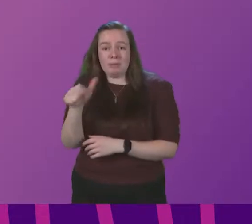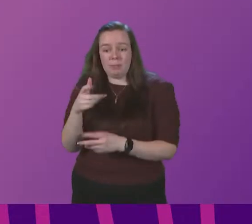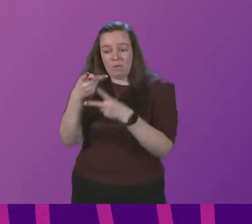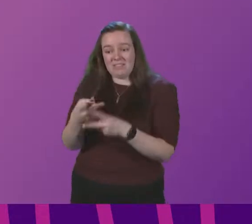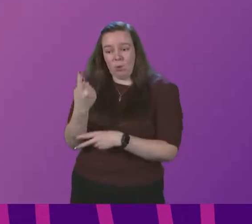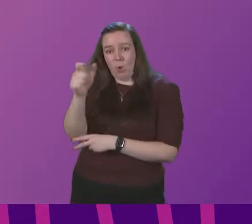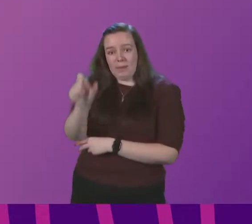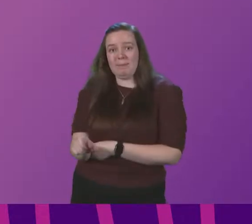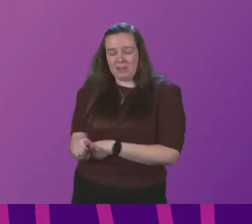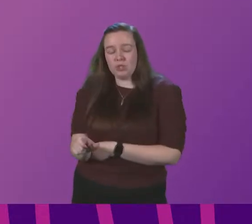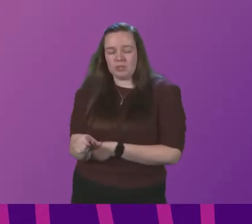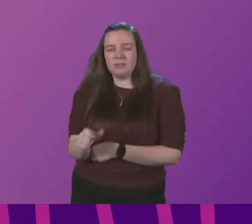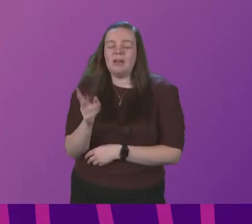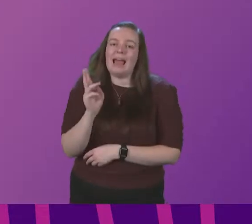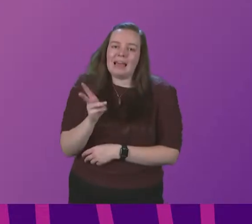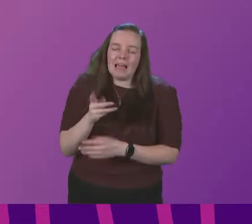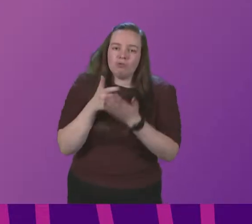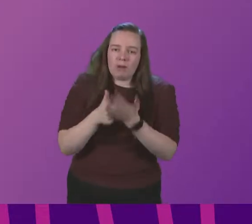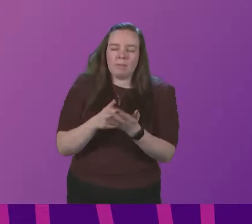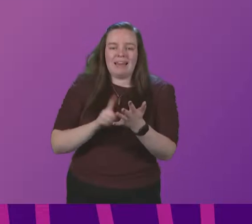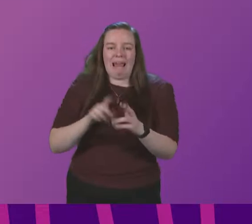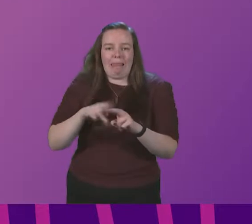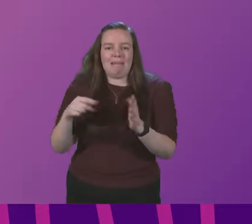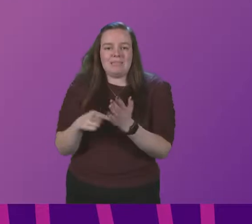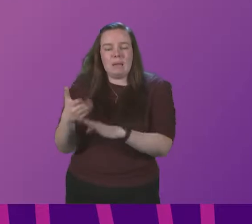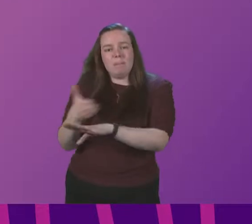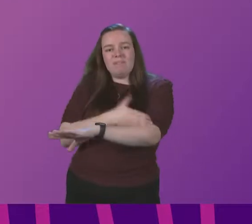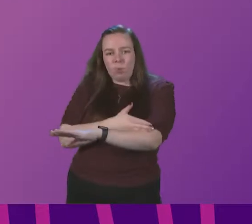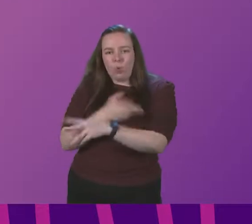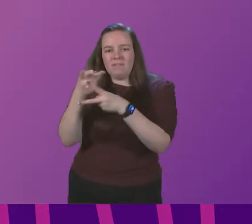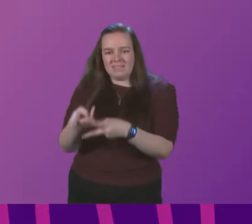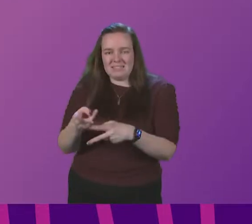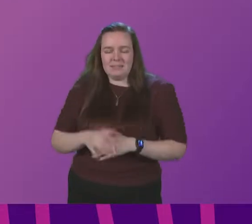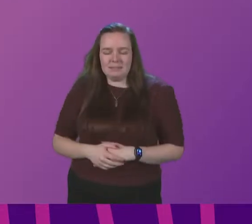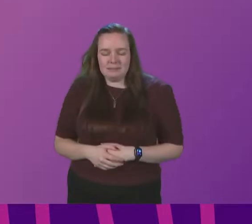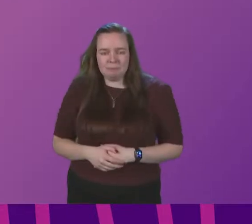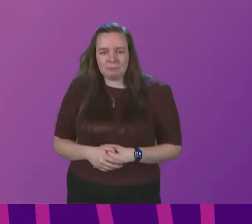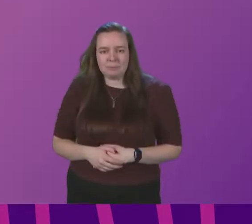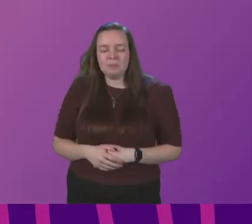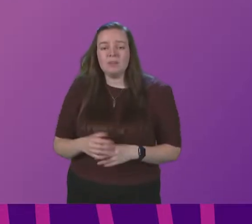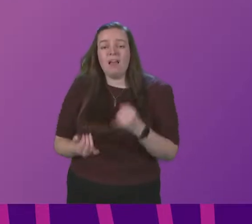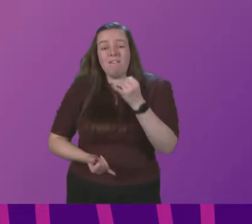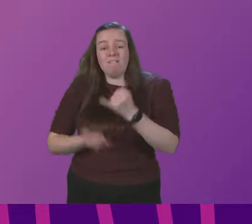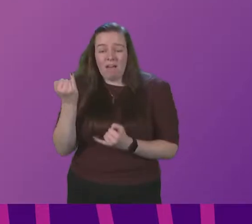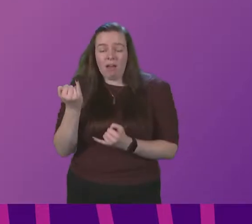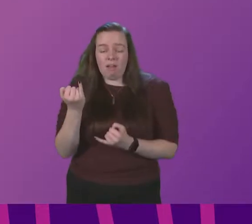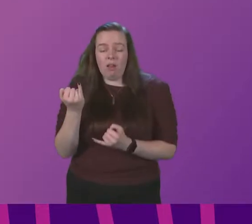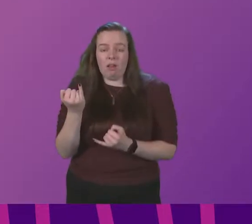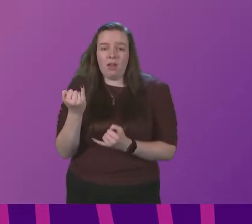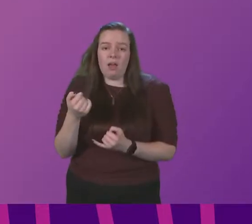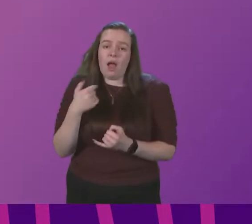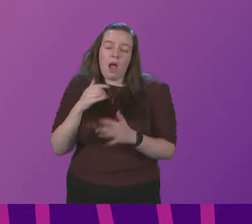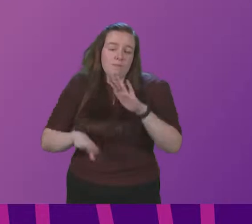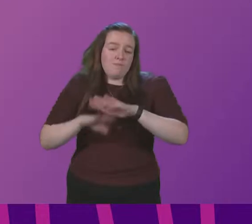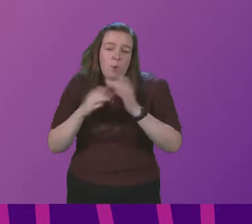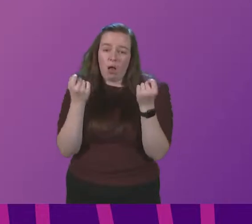at any one time, and again, we are recommending a lateral flow test before each visit. Finally, I fully